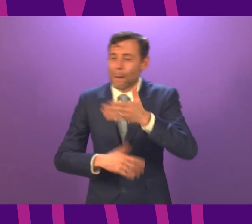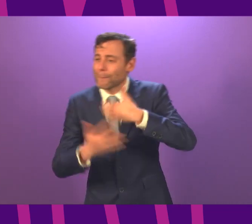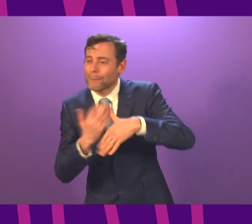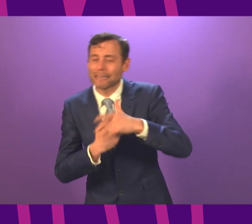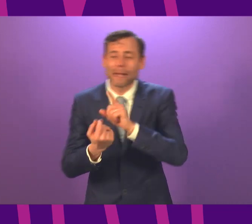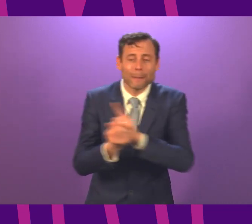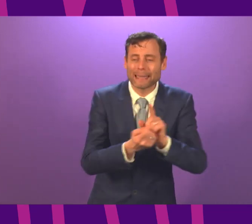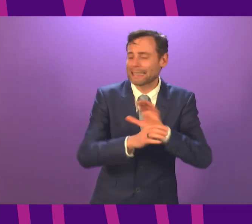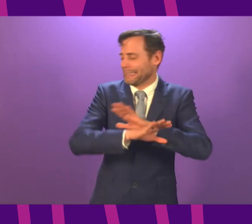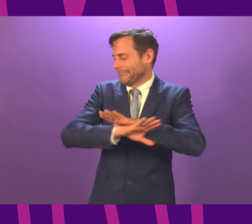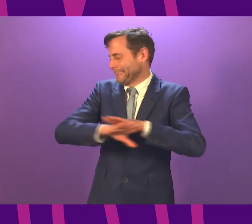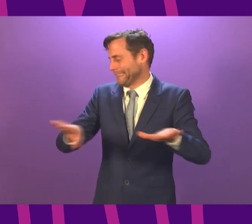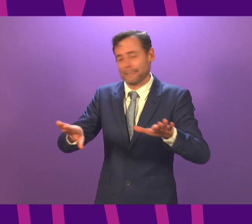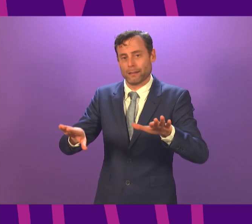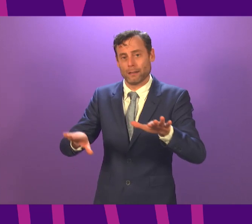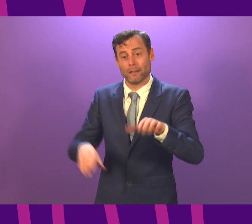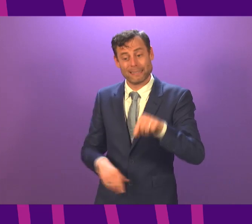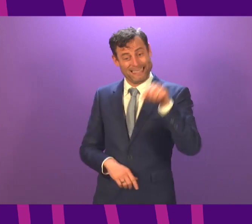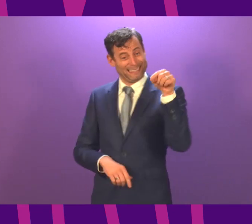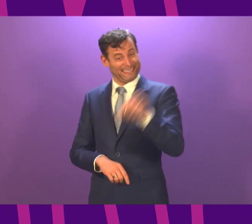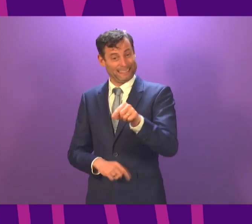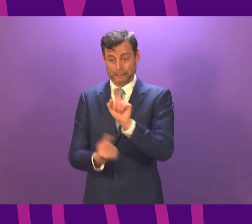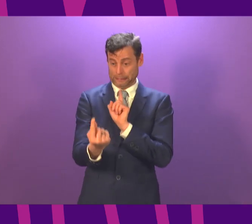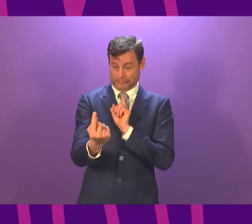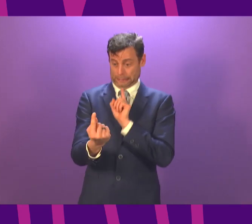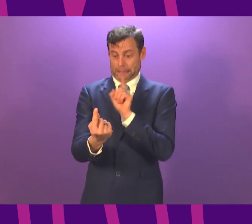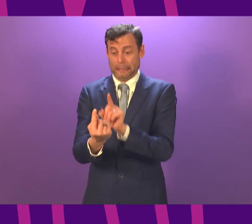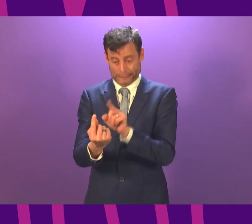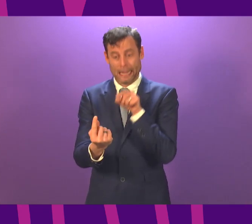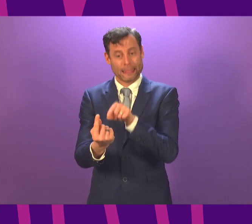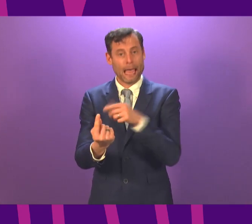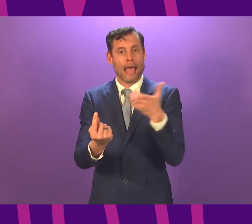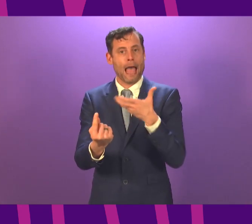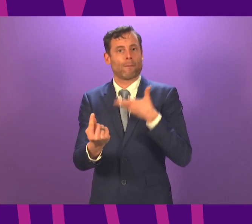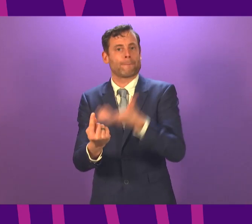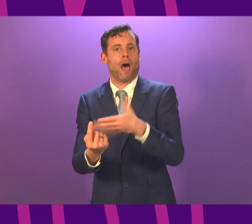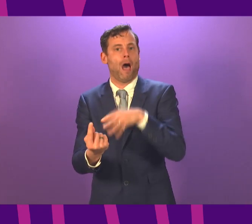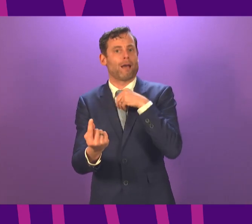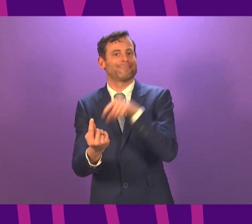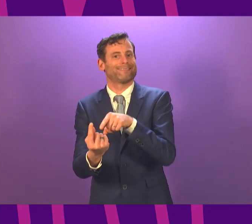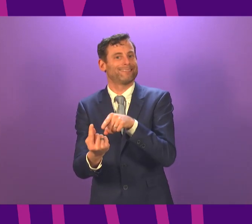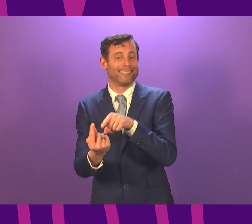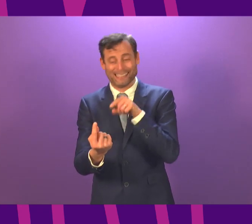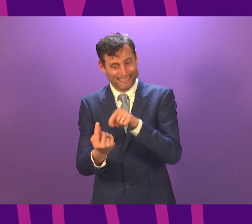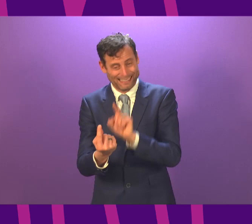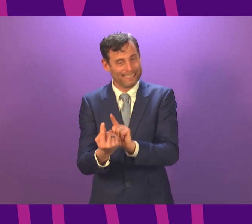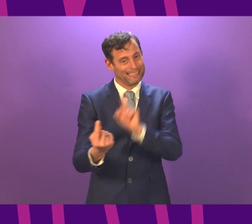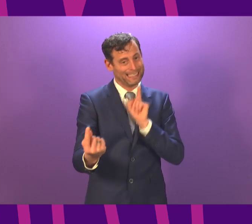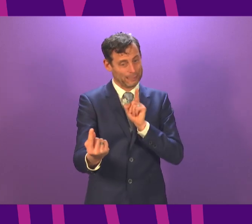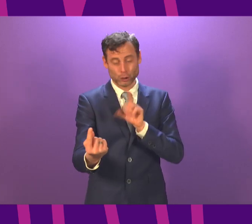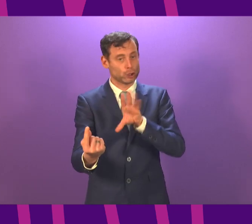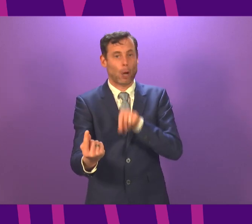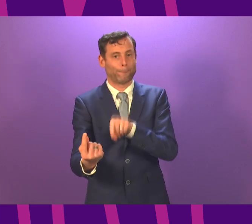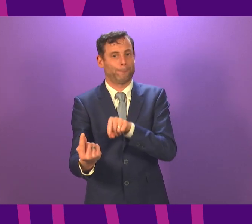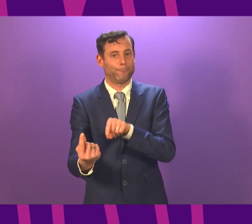about this virus. The way we stop it spreading is to stop doing all the things that are so valuable to us as human beings and there is no easy way